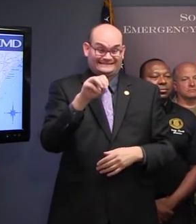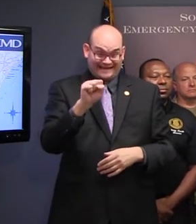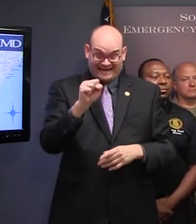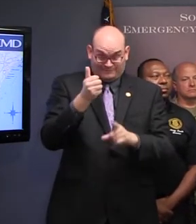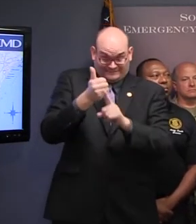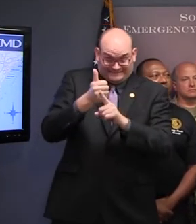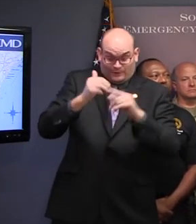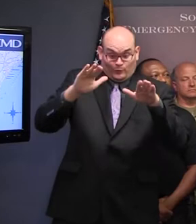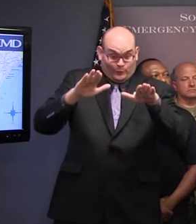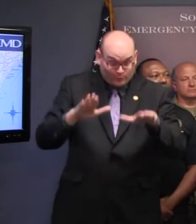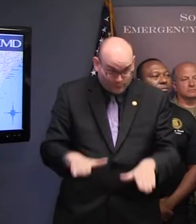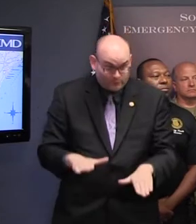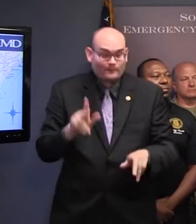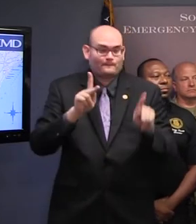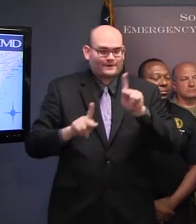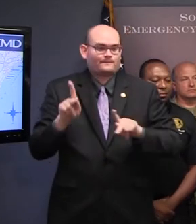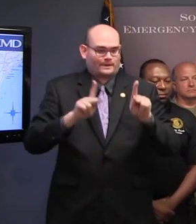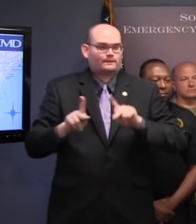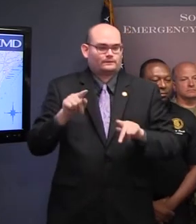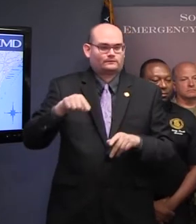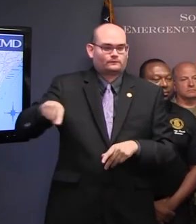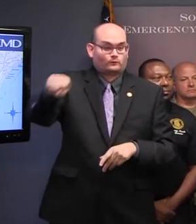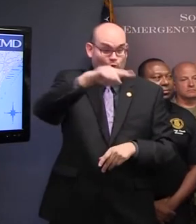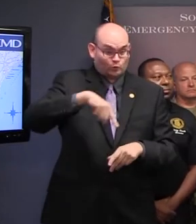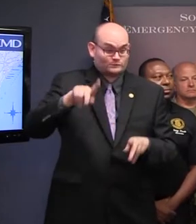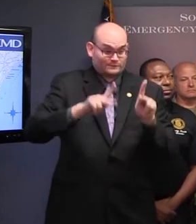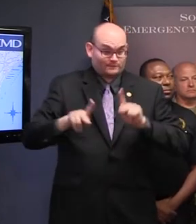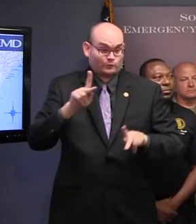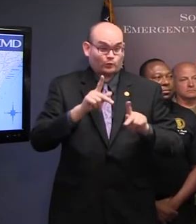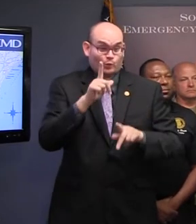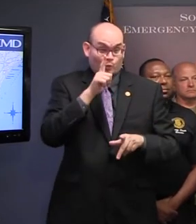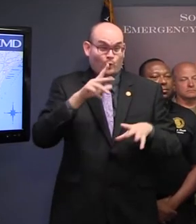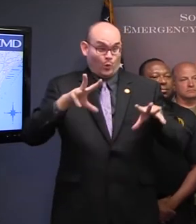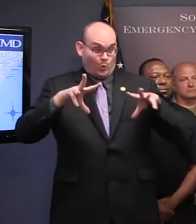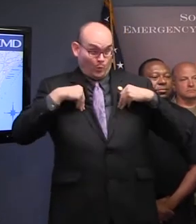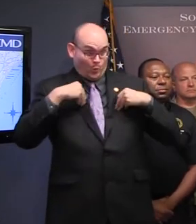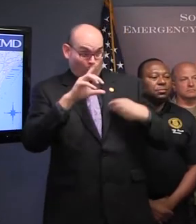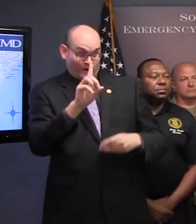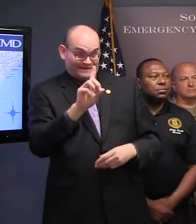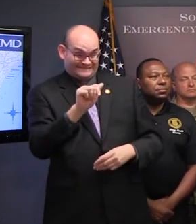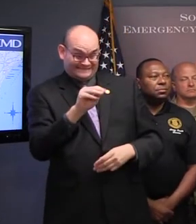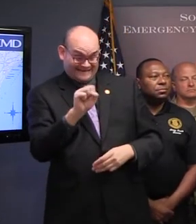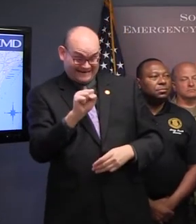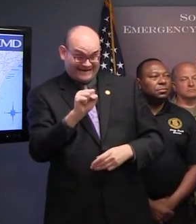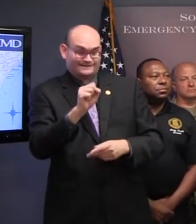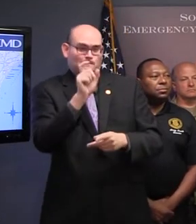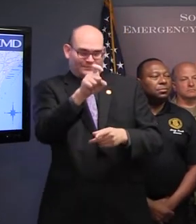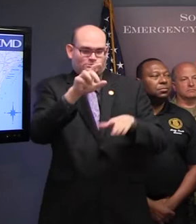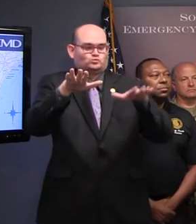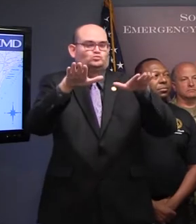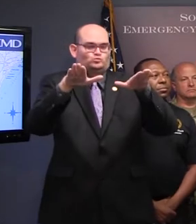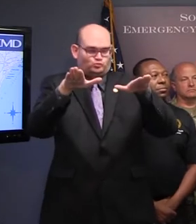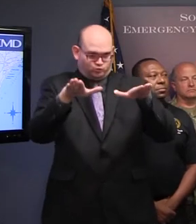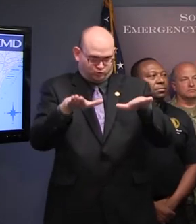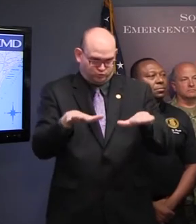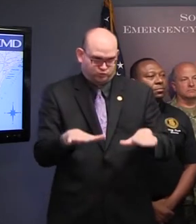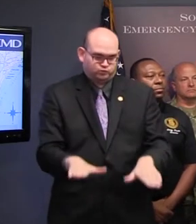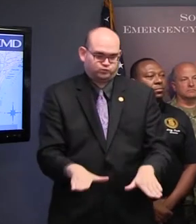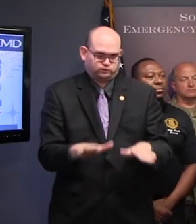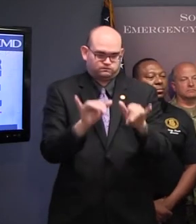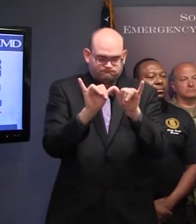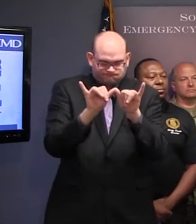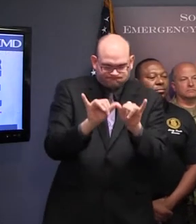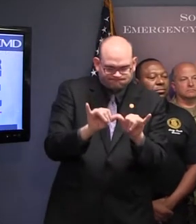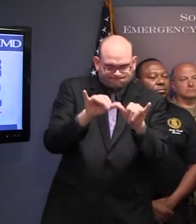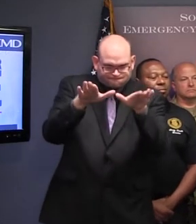coming, make a decision as to how much water should be left in that, behind that dam, and lower it appropriately.